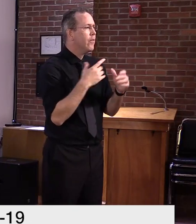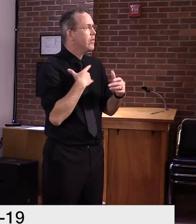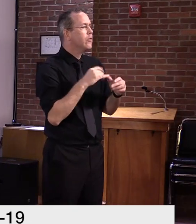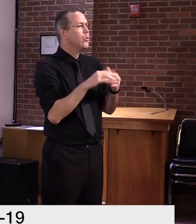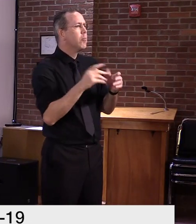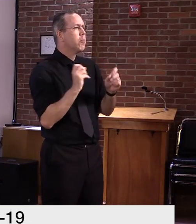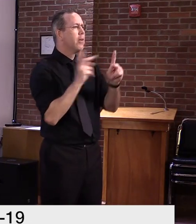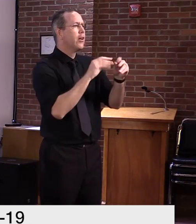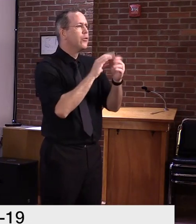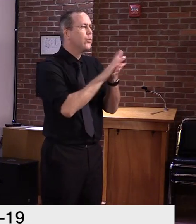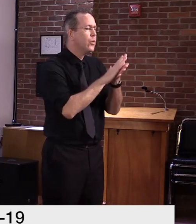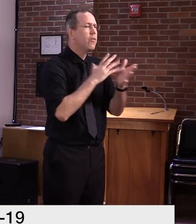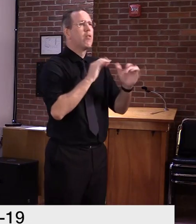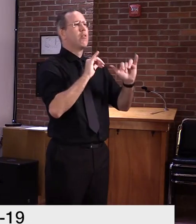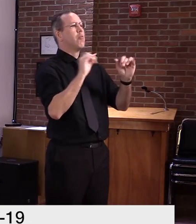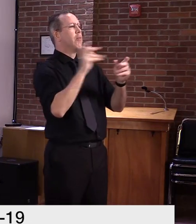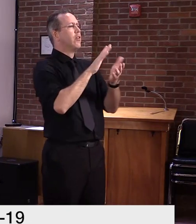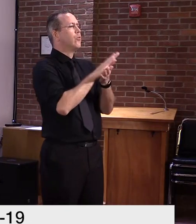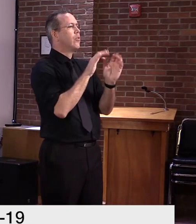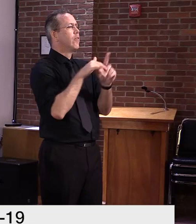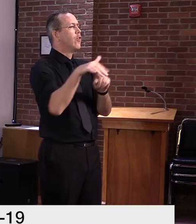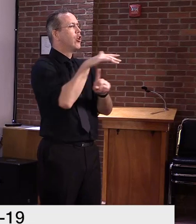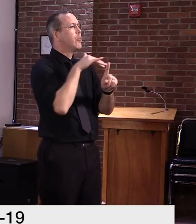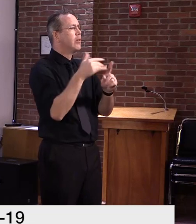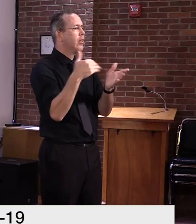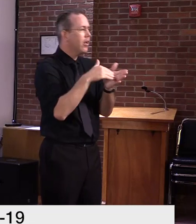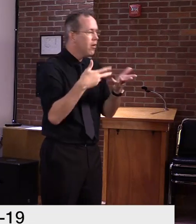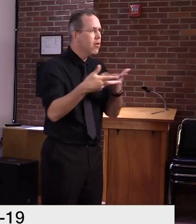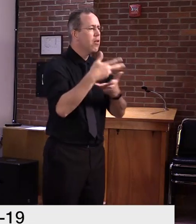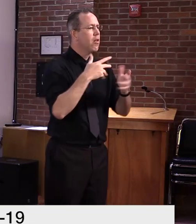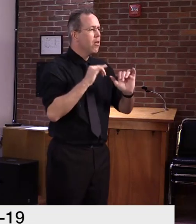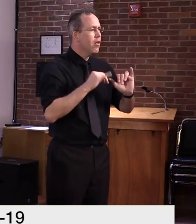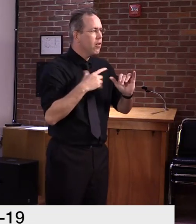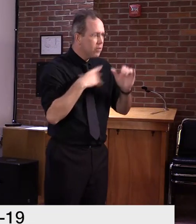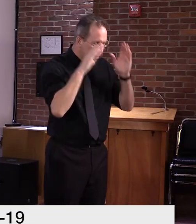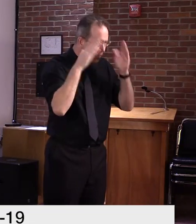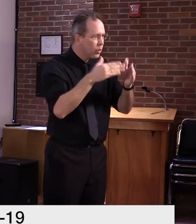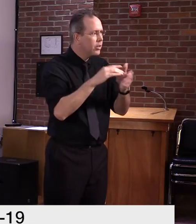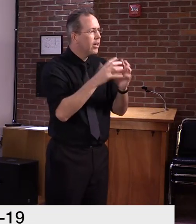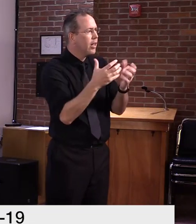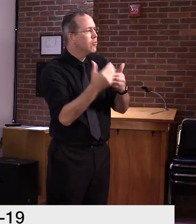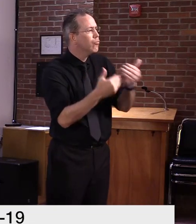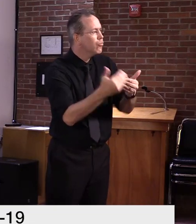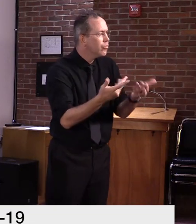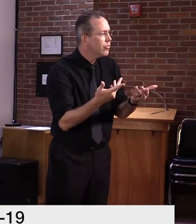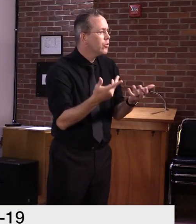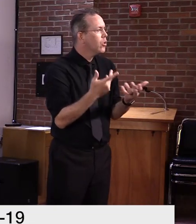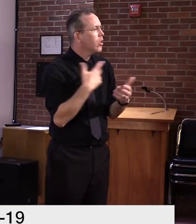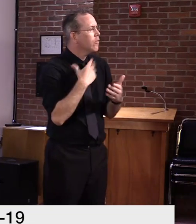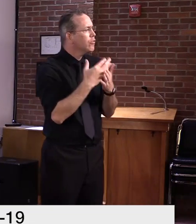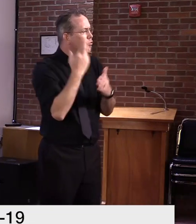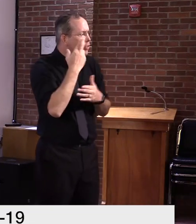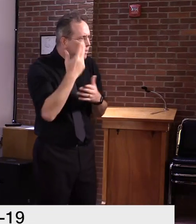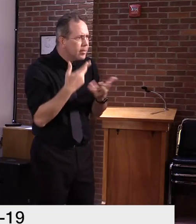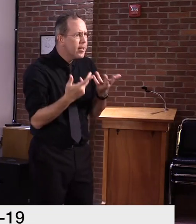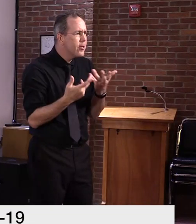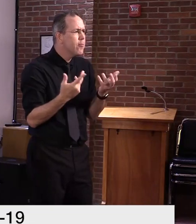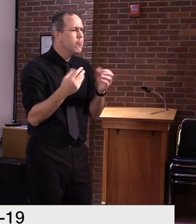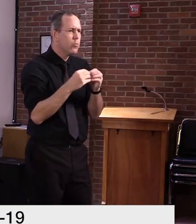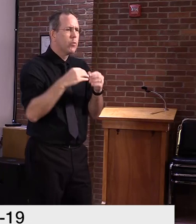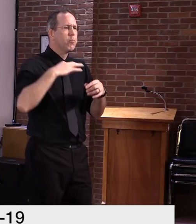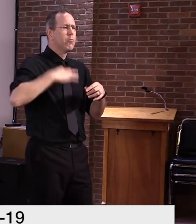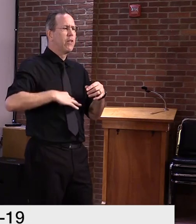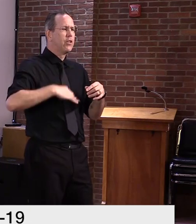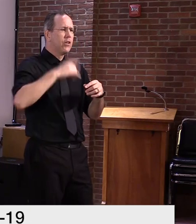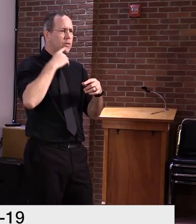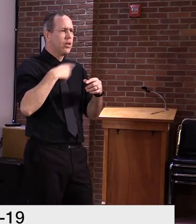communities. So we need to, we need to focus on that for very, very strong, compelling educational reasons. Um, I think, you know, the